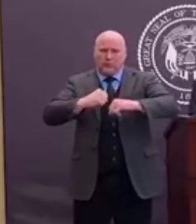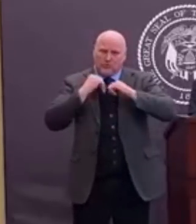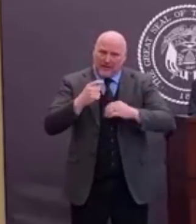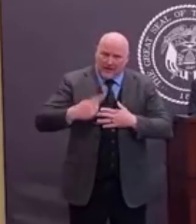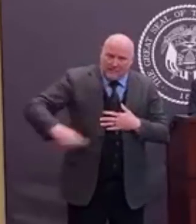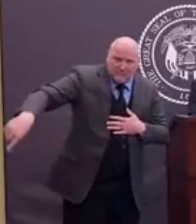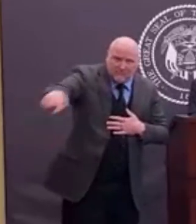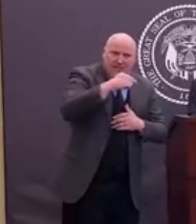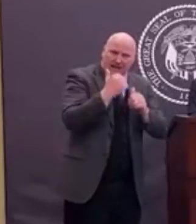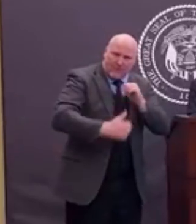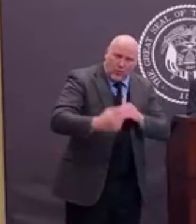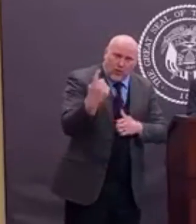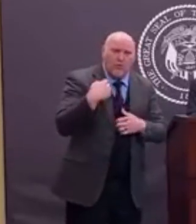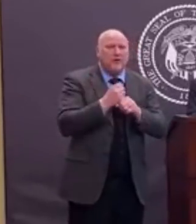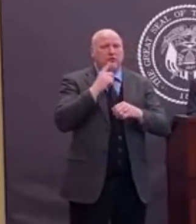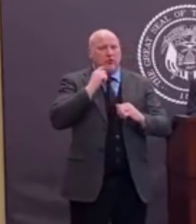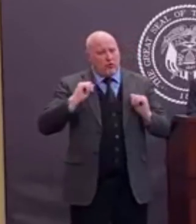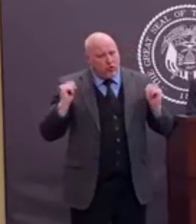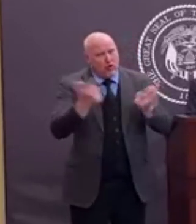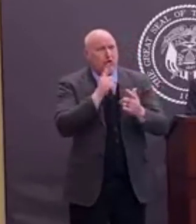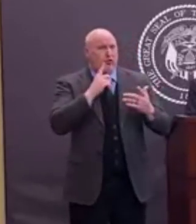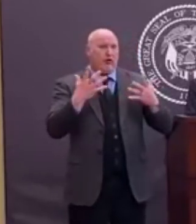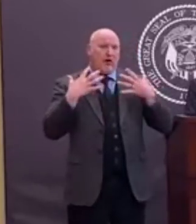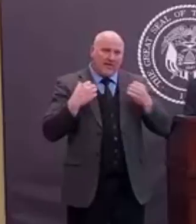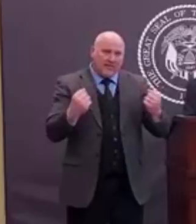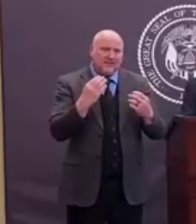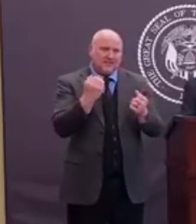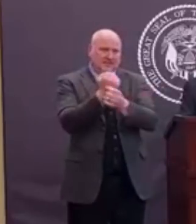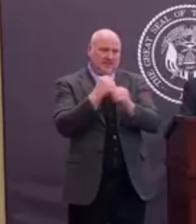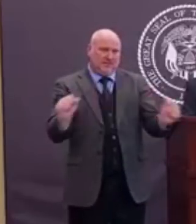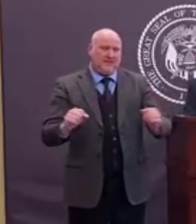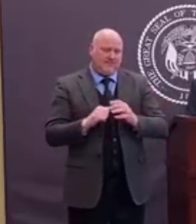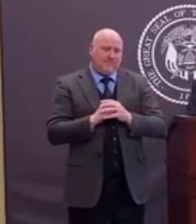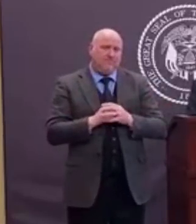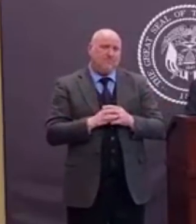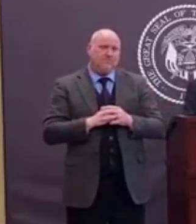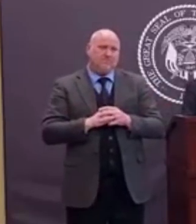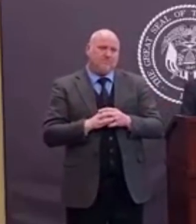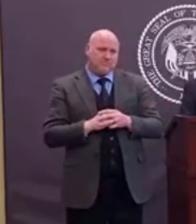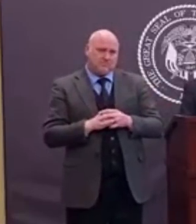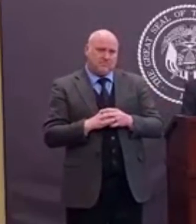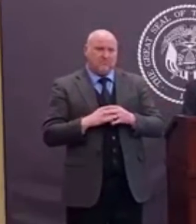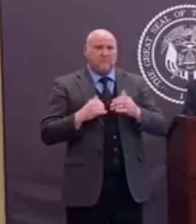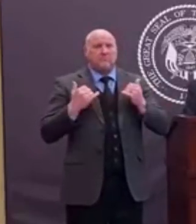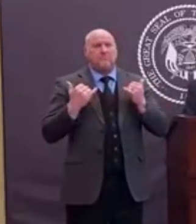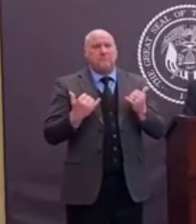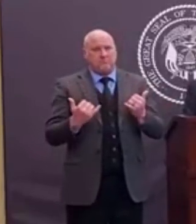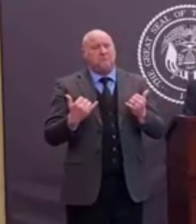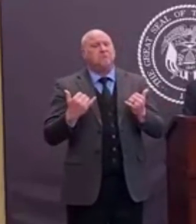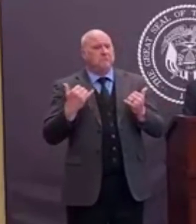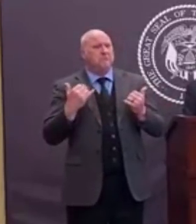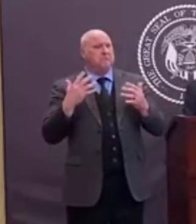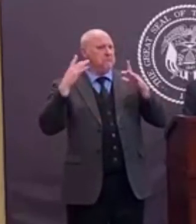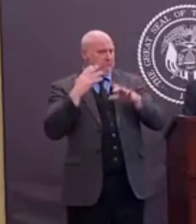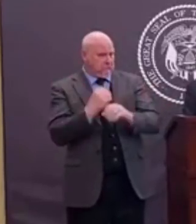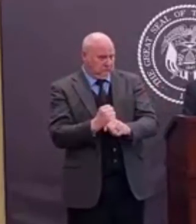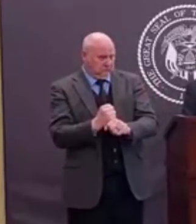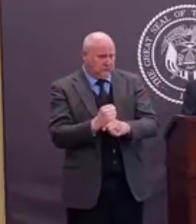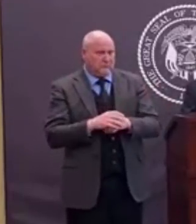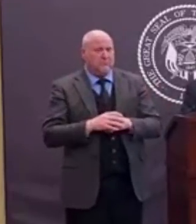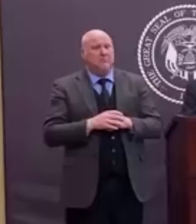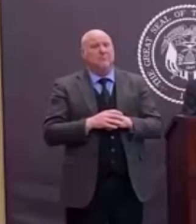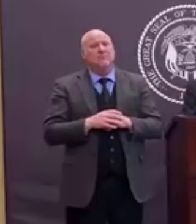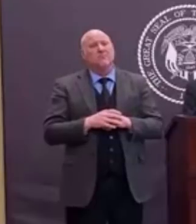All right. With that, let me just conclude here and just say, again, these are directives that you'll be able to find on our webpage